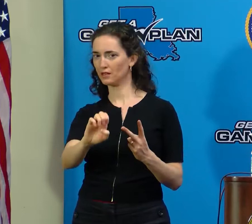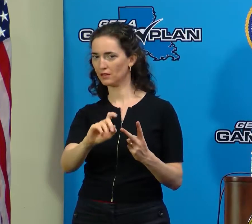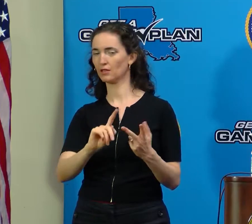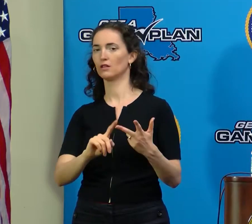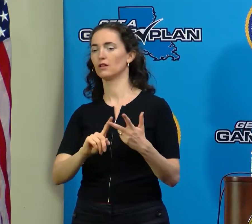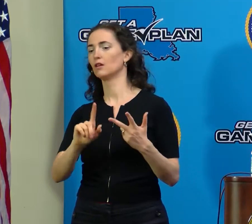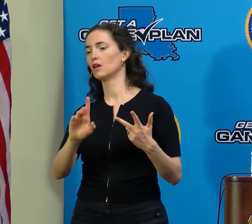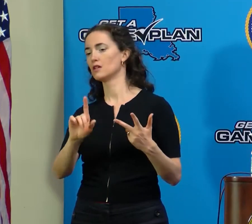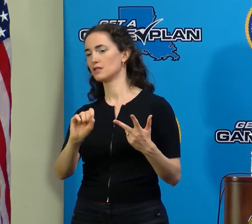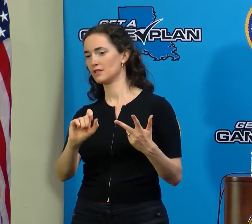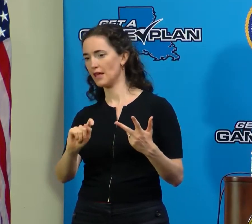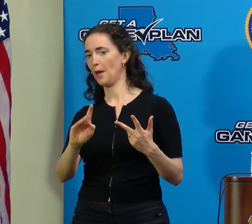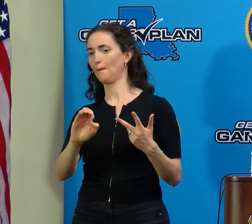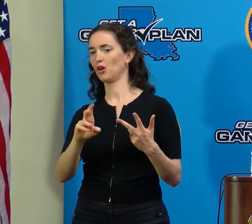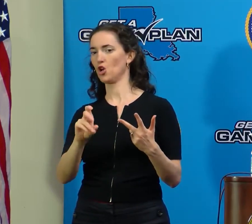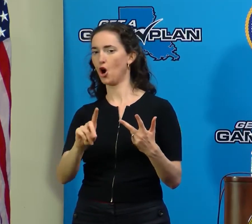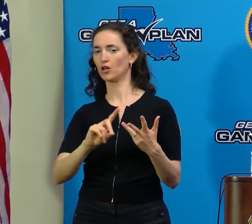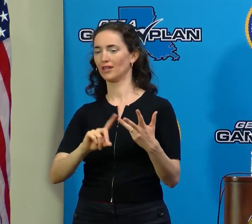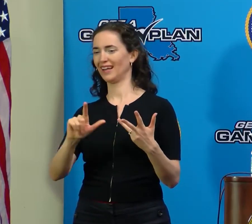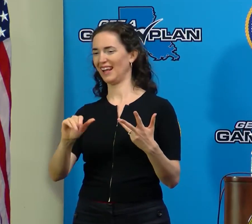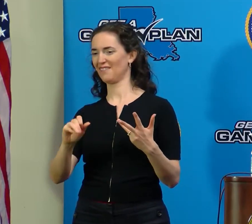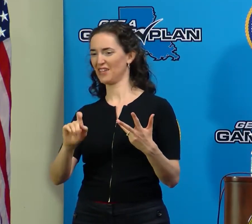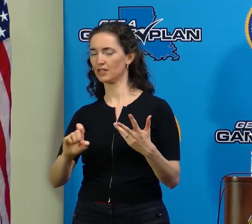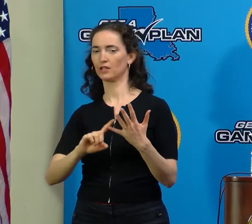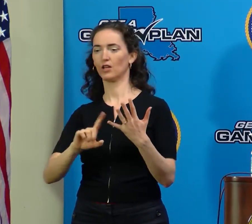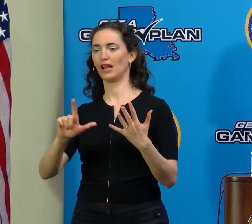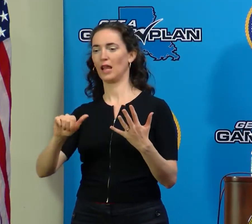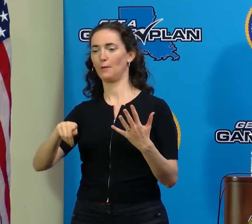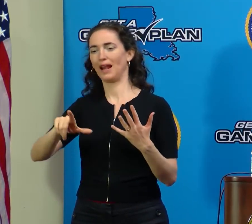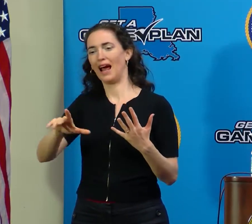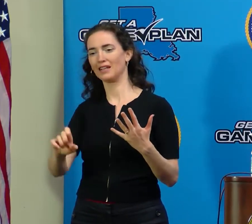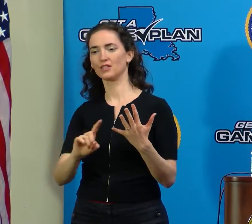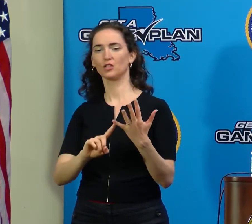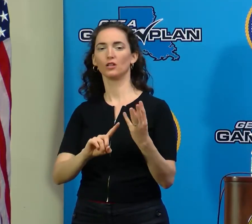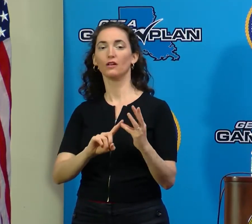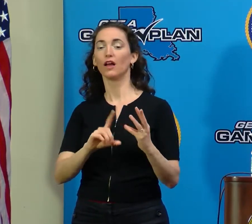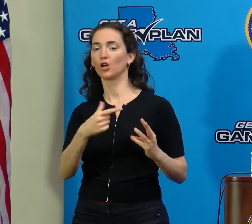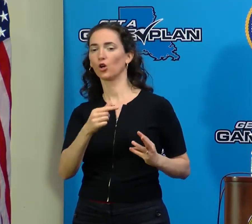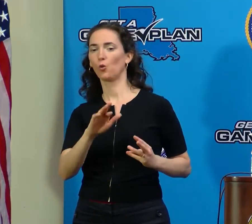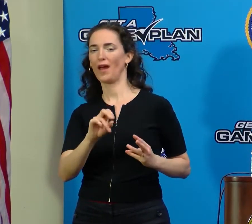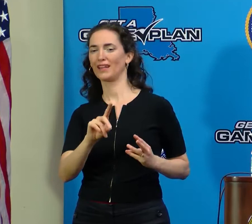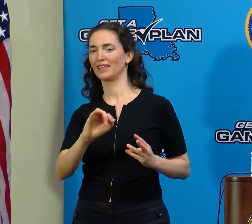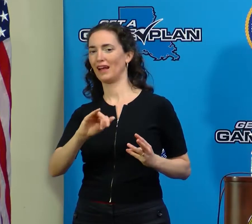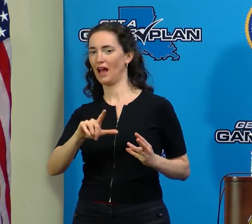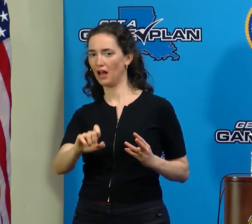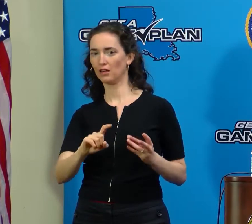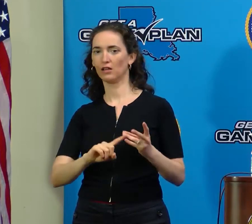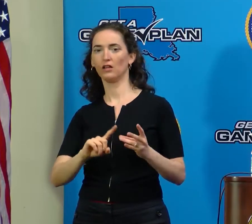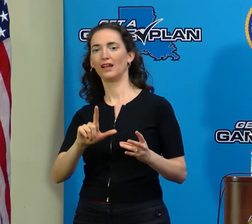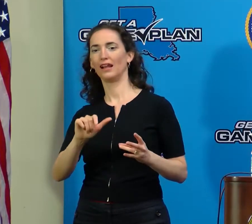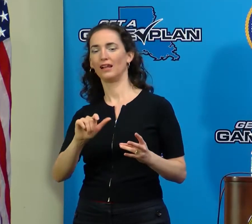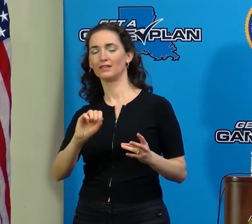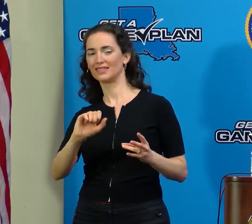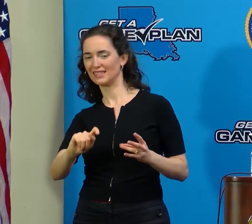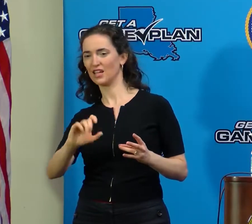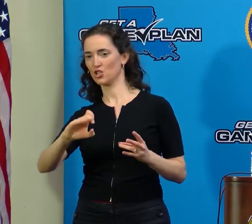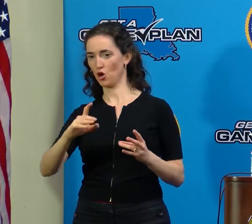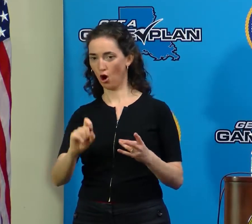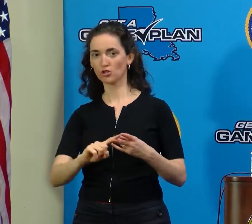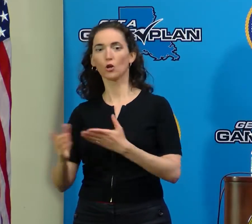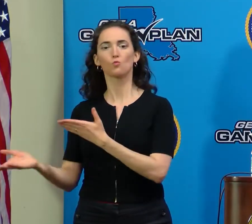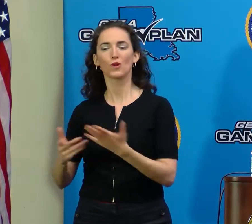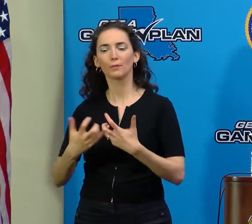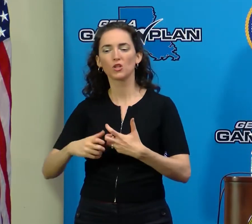to Lafitte, to Laplace, to Grand Isle, and to St. Charles, to assist with some dewatering efforts that are